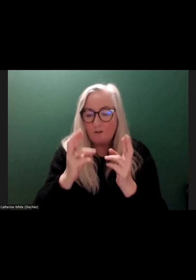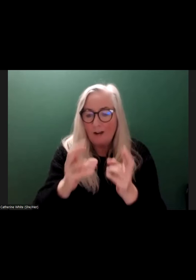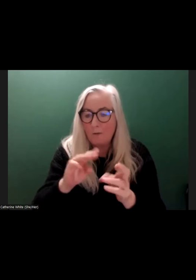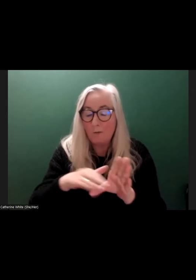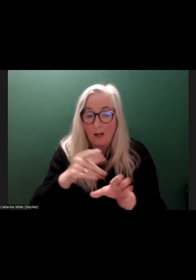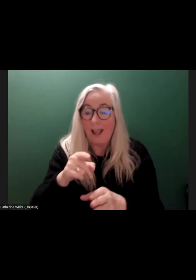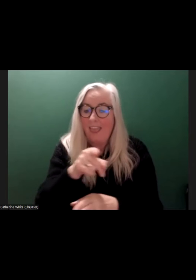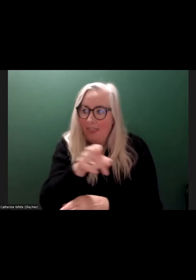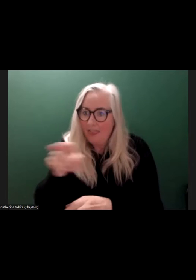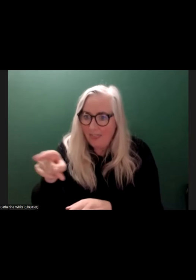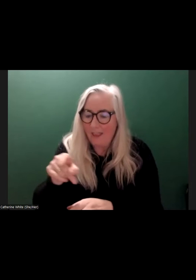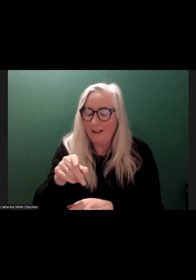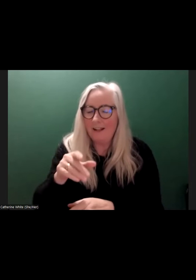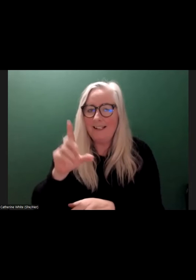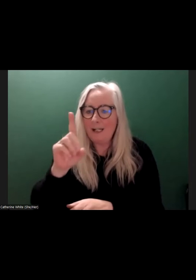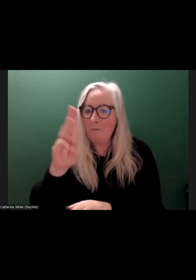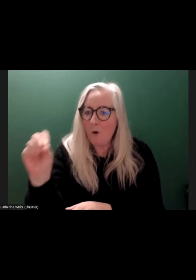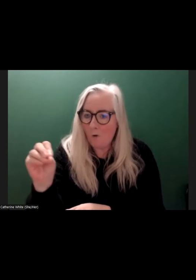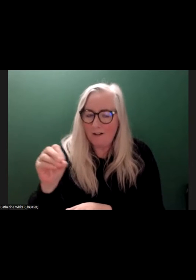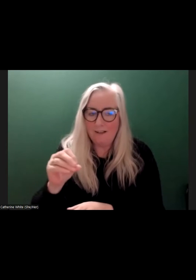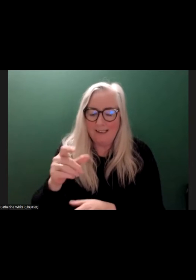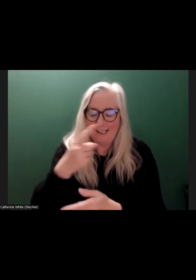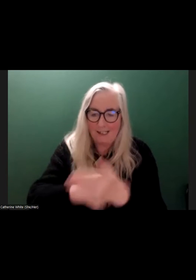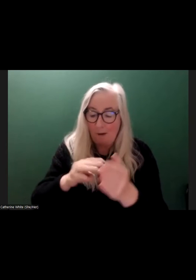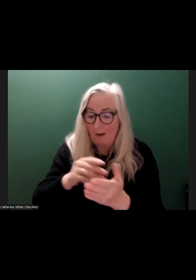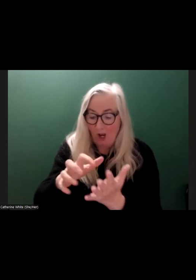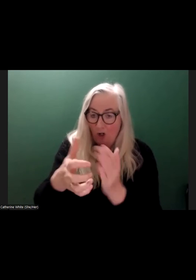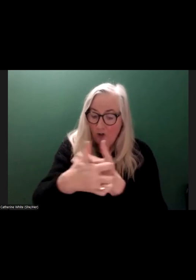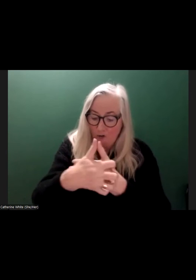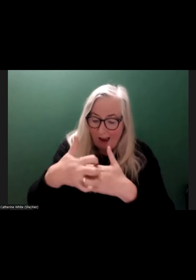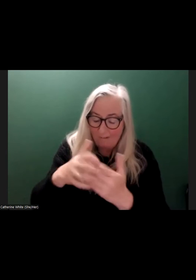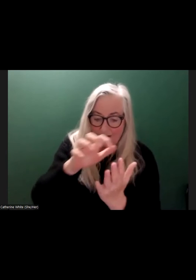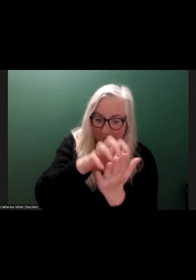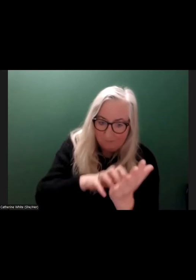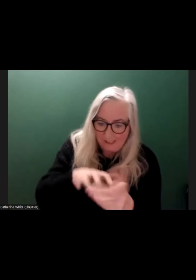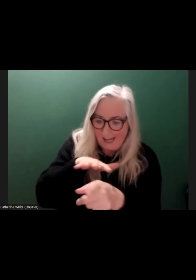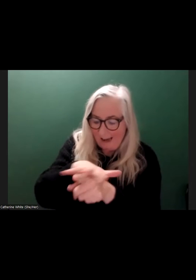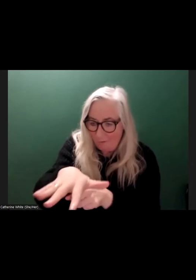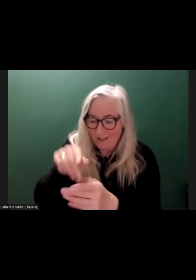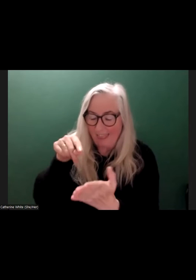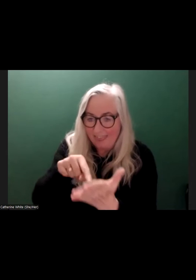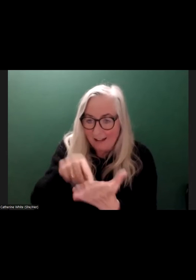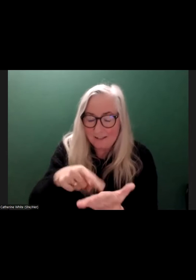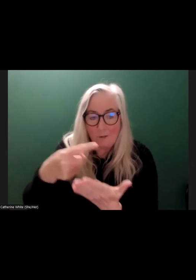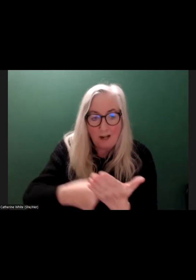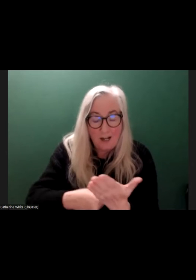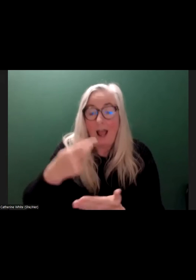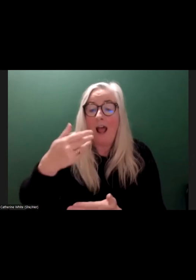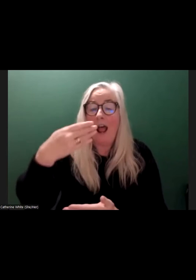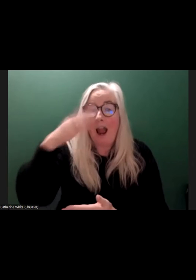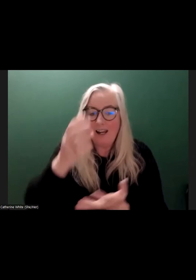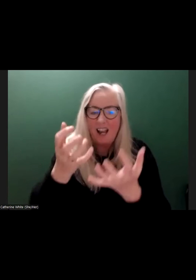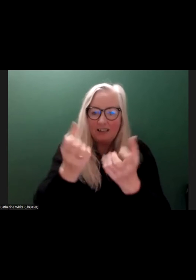were disabled people and disabled people's organisations. They drafted that, they influenced that policy. Ireland adopted it in